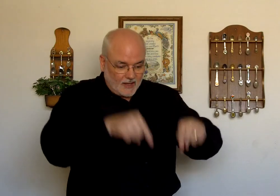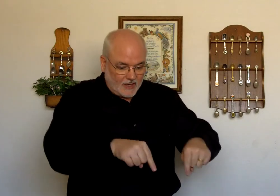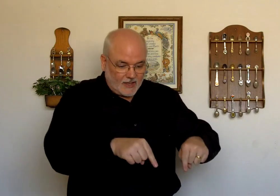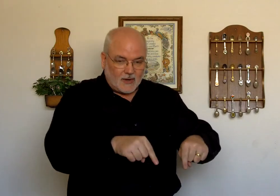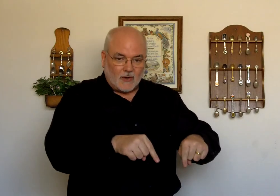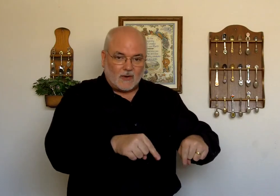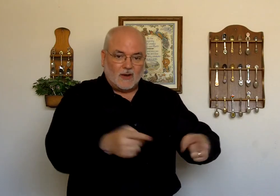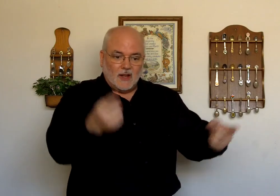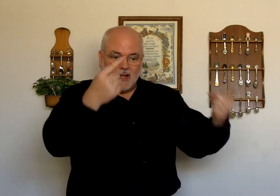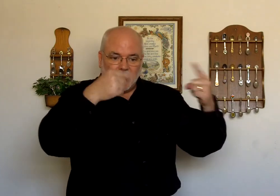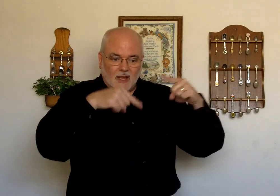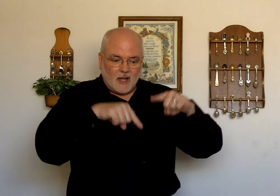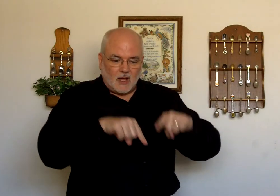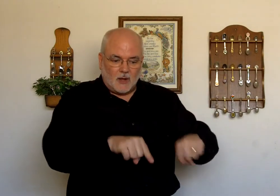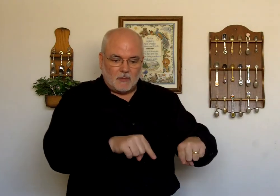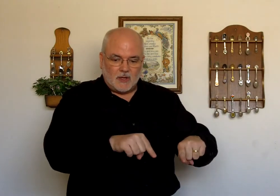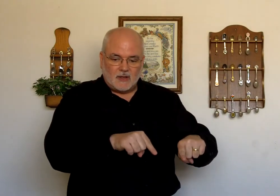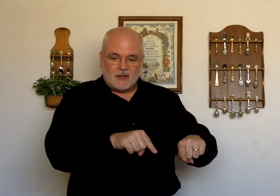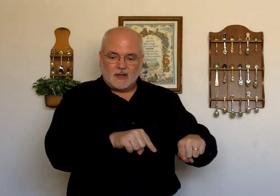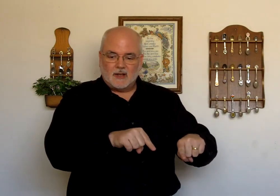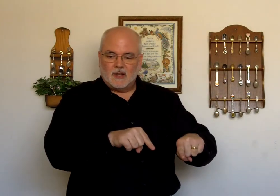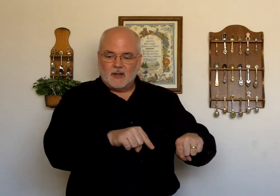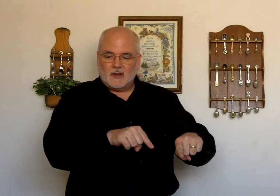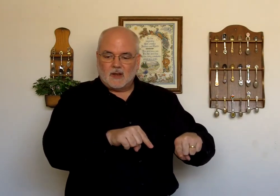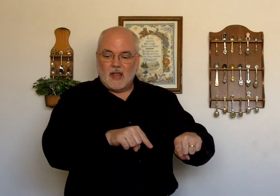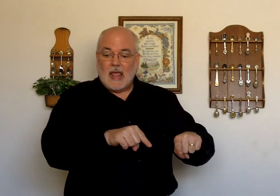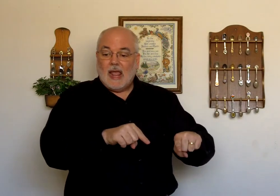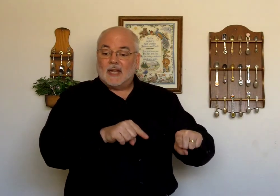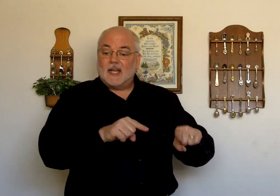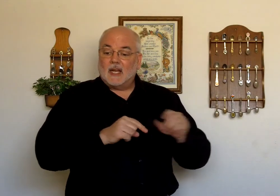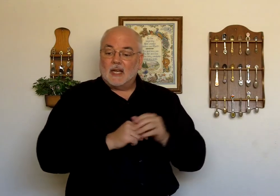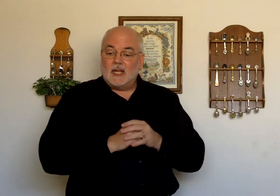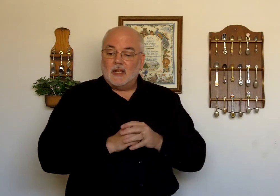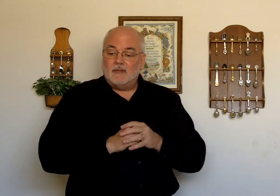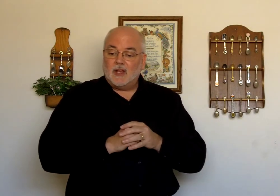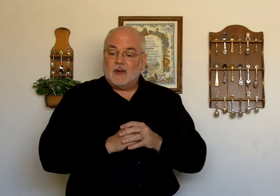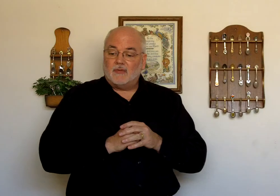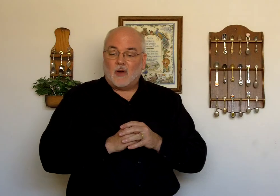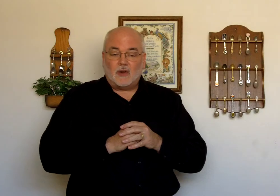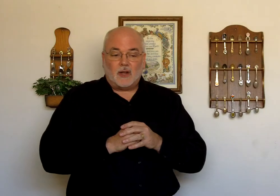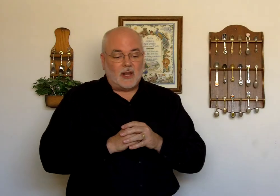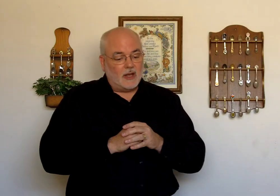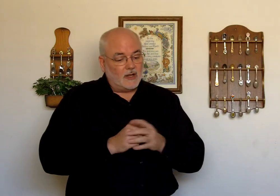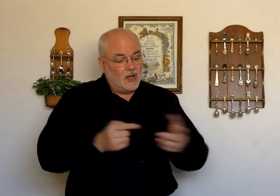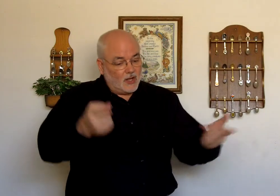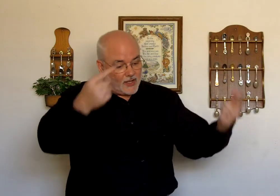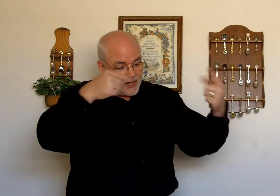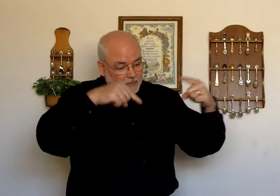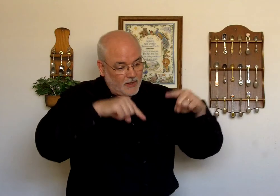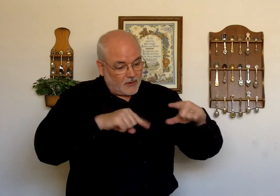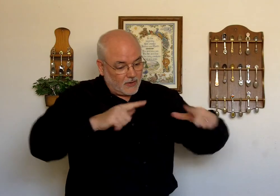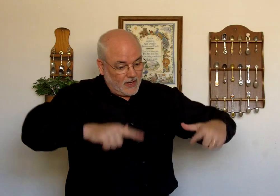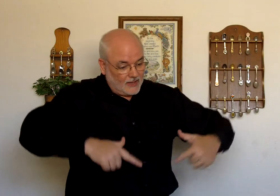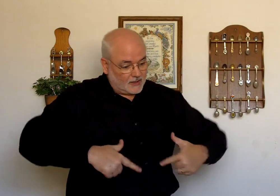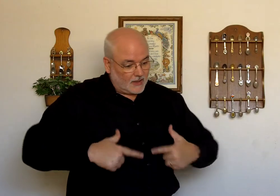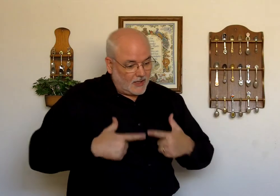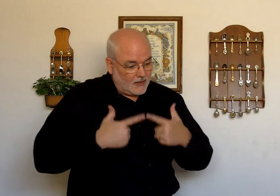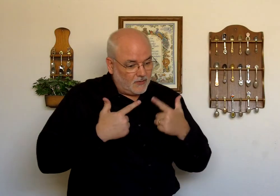Here. Come. To live. In a foreign land. Come here. Live.